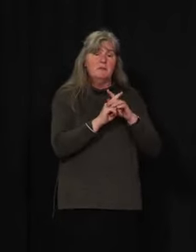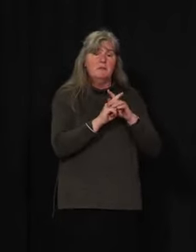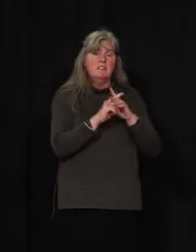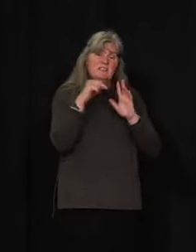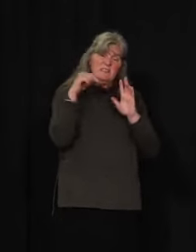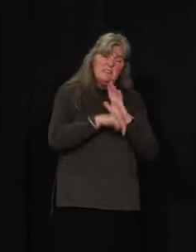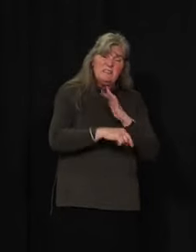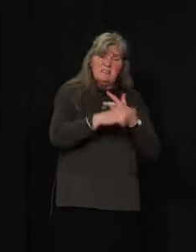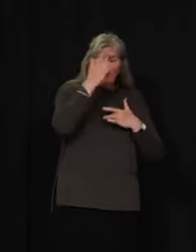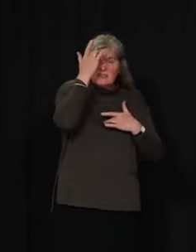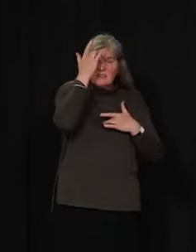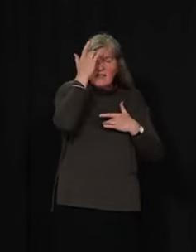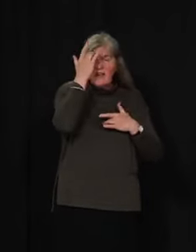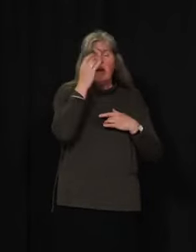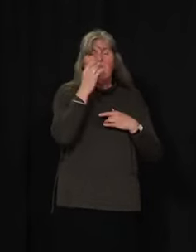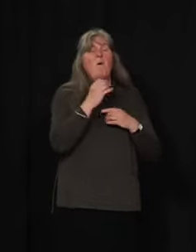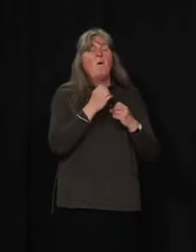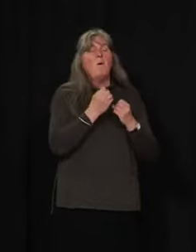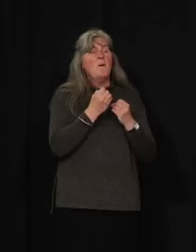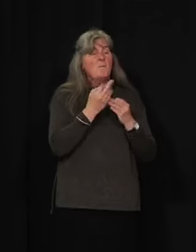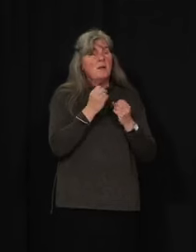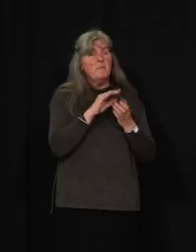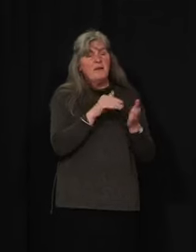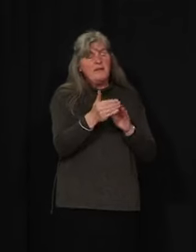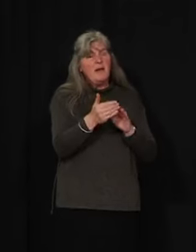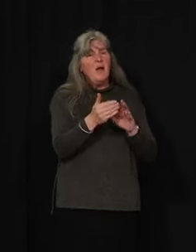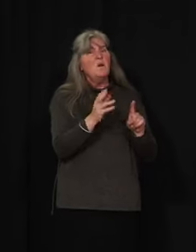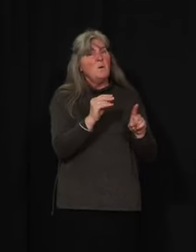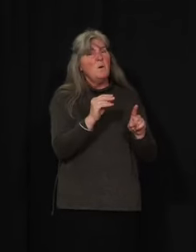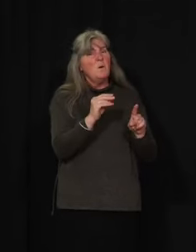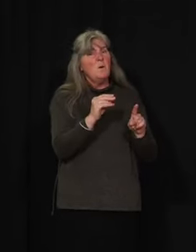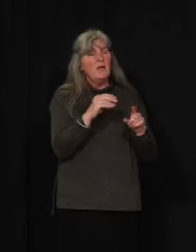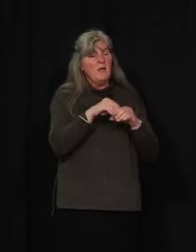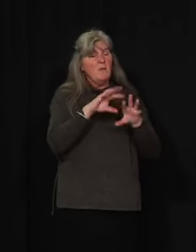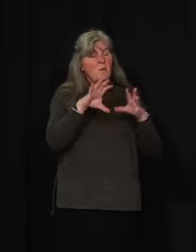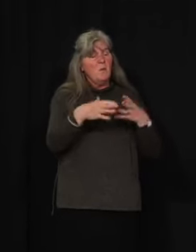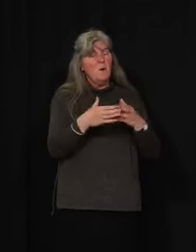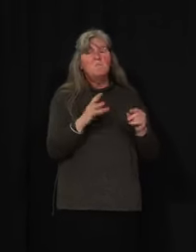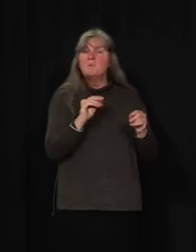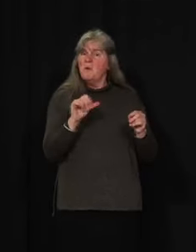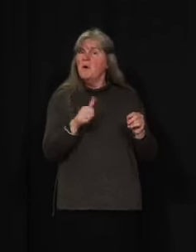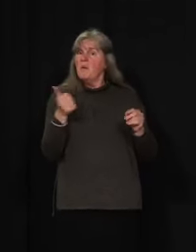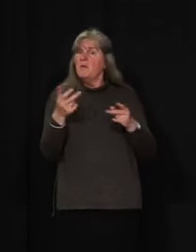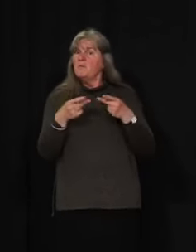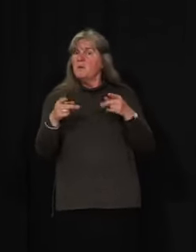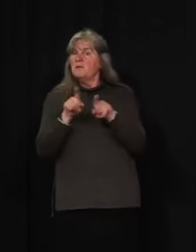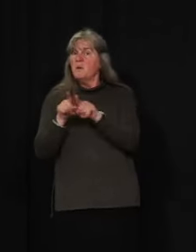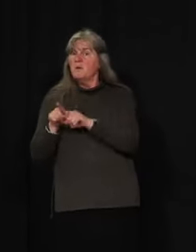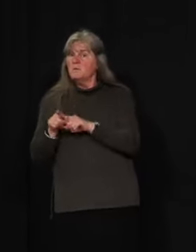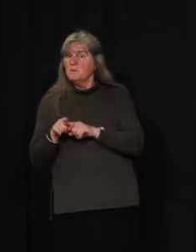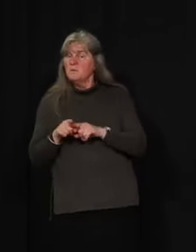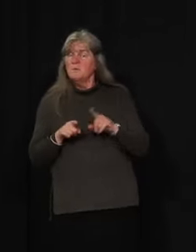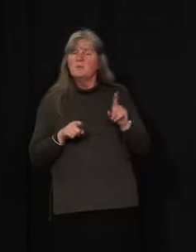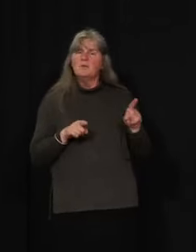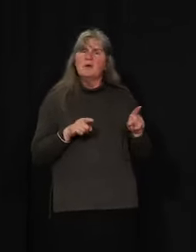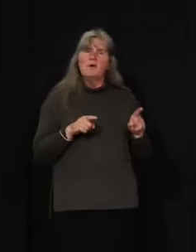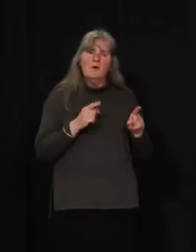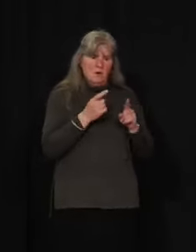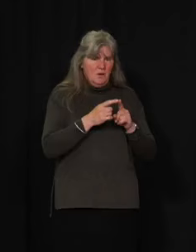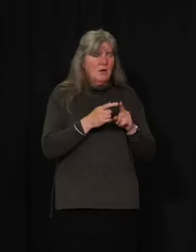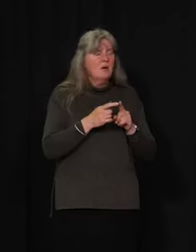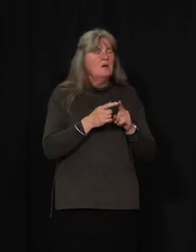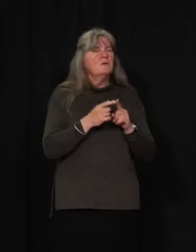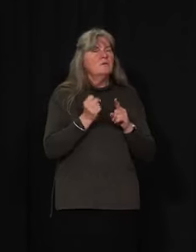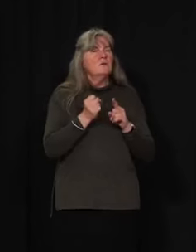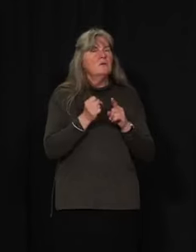fatalities that we've seen globally. So, of course, we have to address